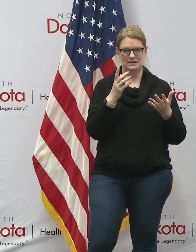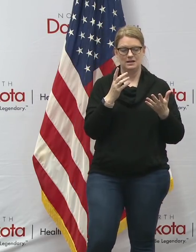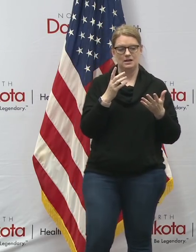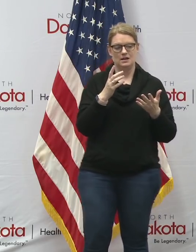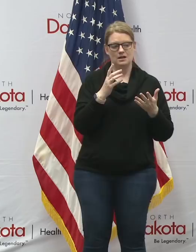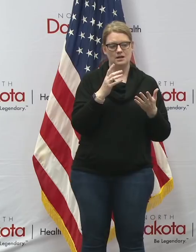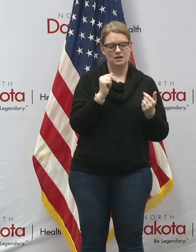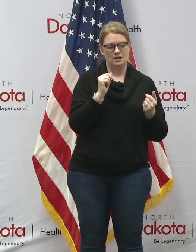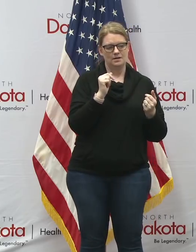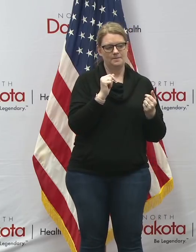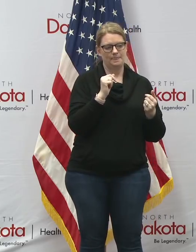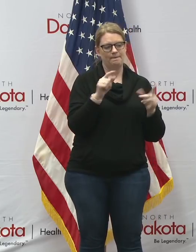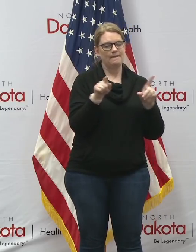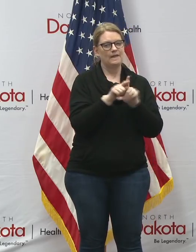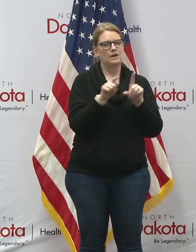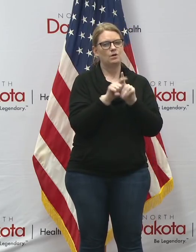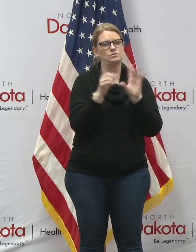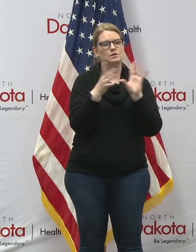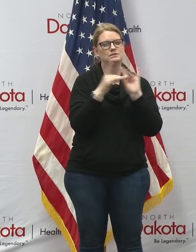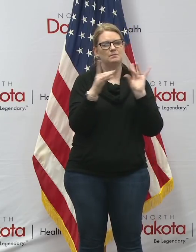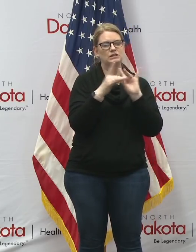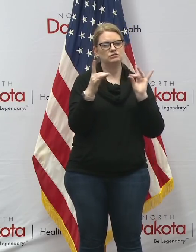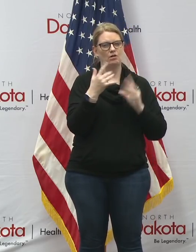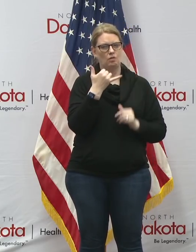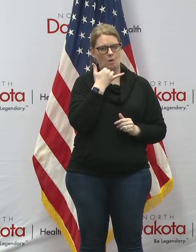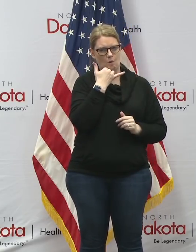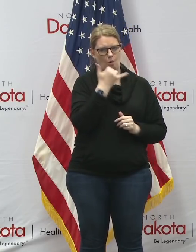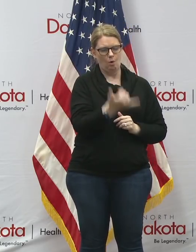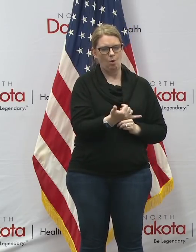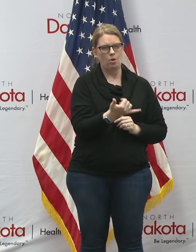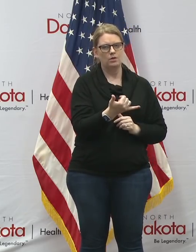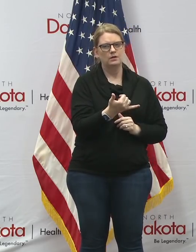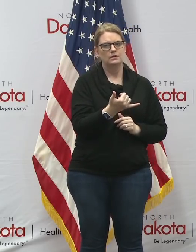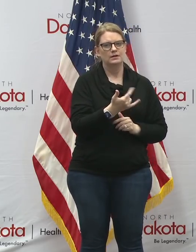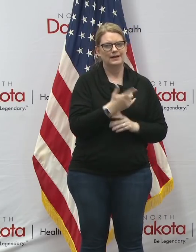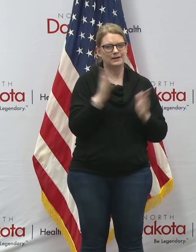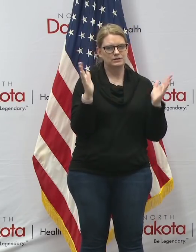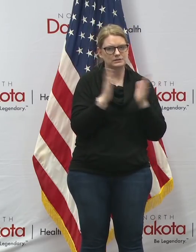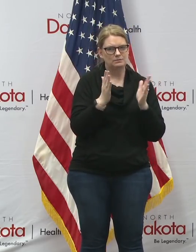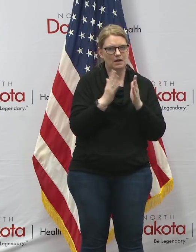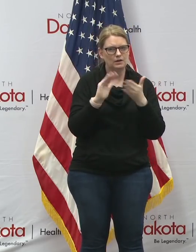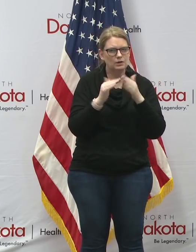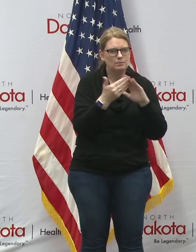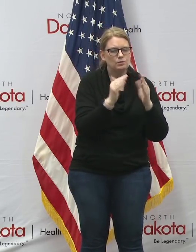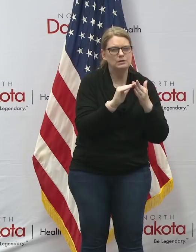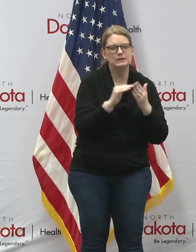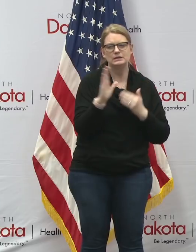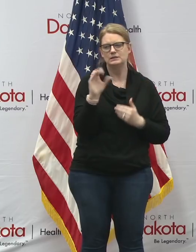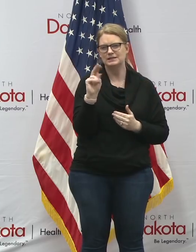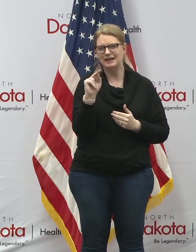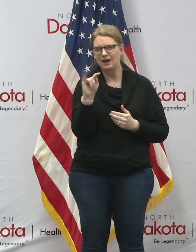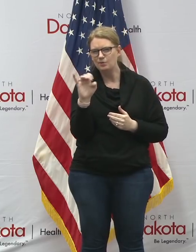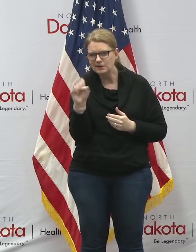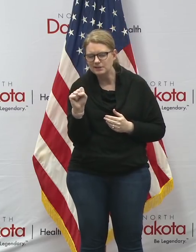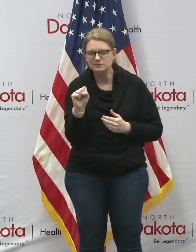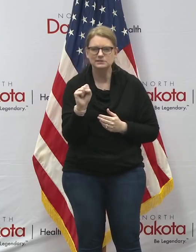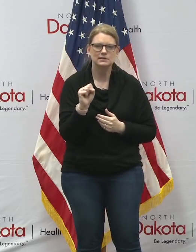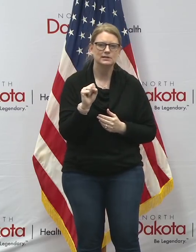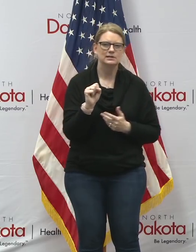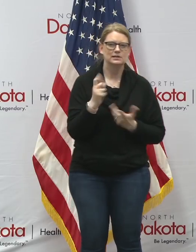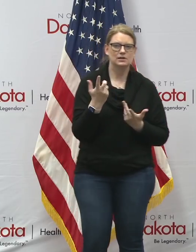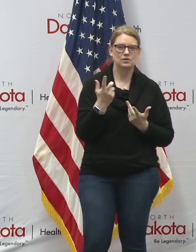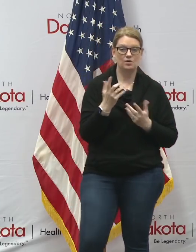and on that it was you know mentioned to me today on one of the calls uh in some of our smaller communities or counties where there is where there's no